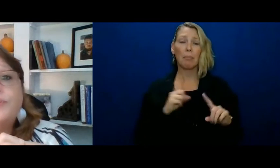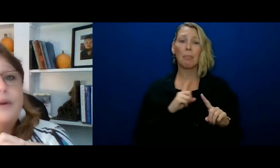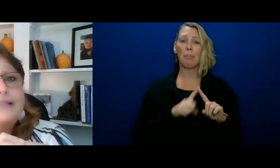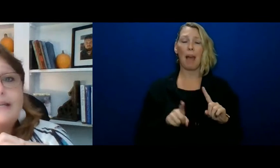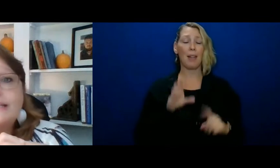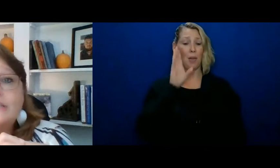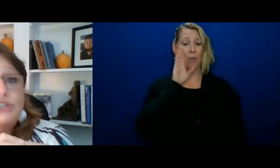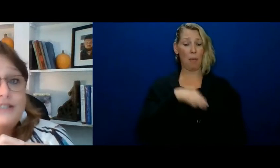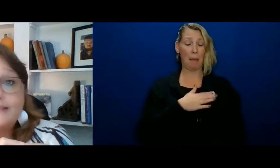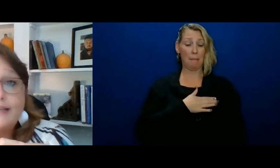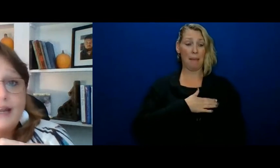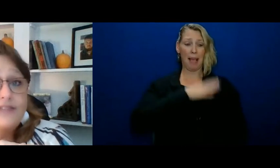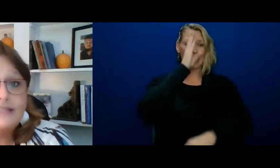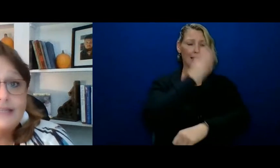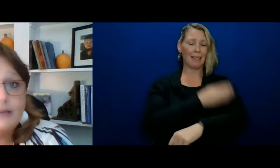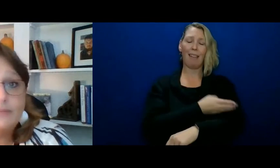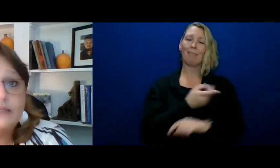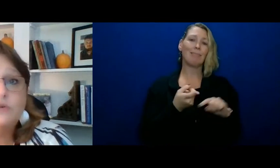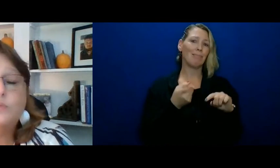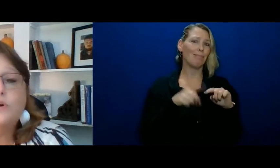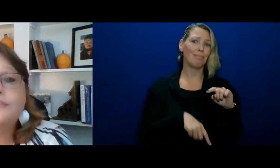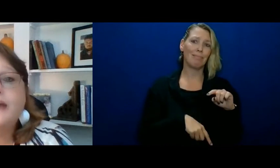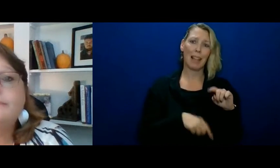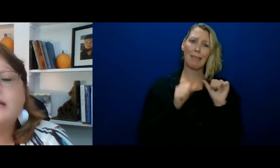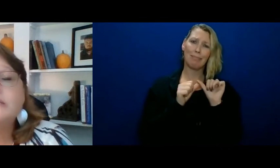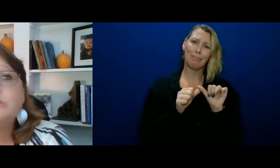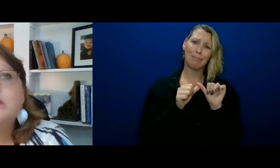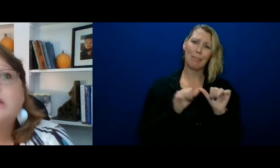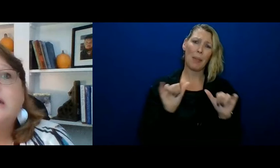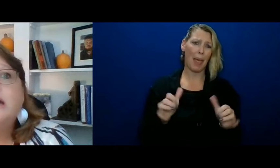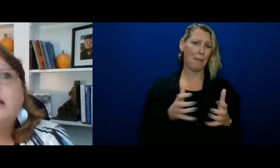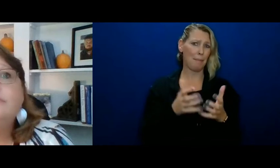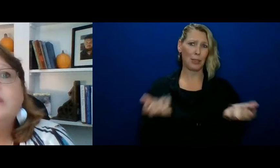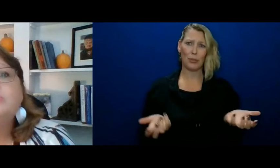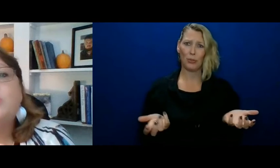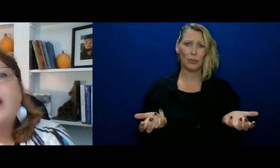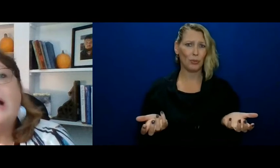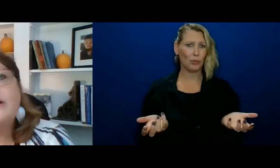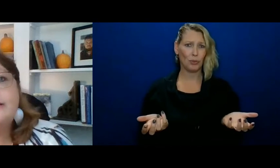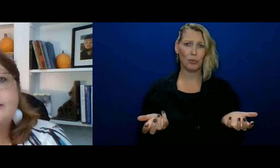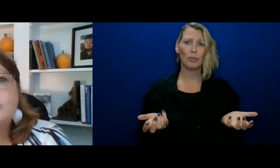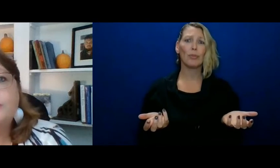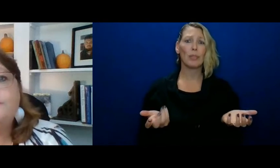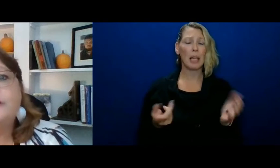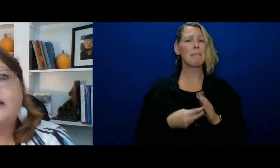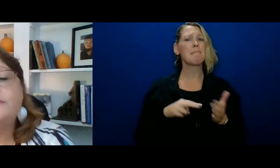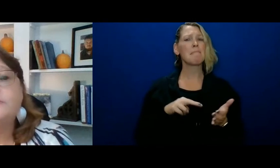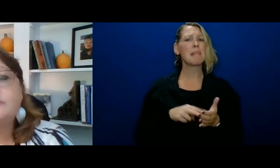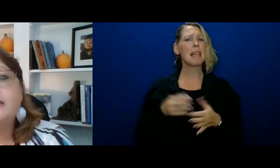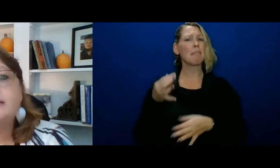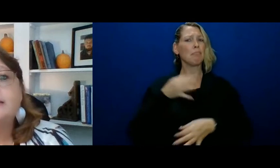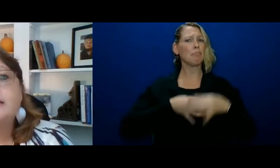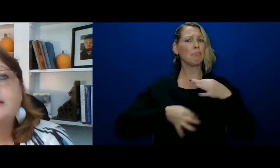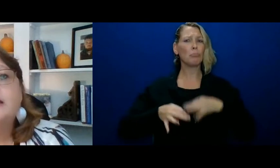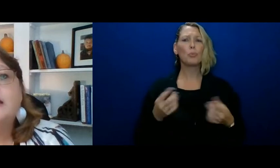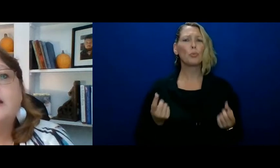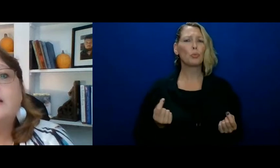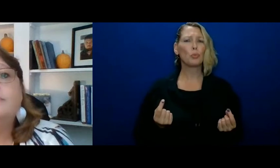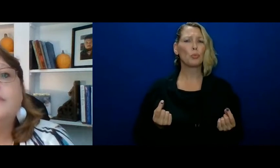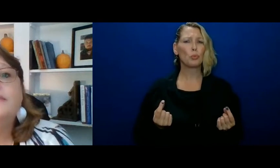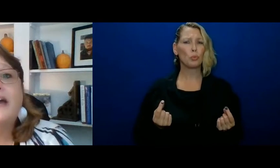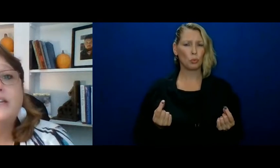know for my son, he just doesn't have the stamina to work that much. So how else do we fill out those days?